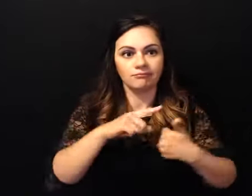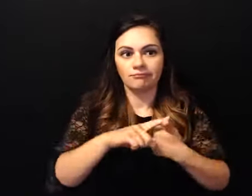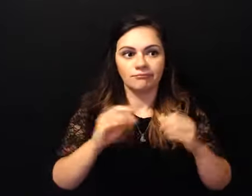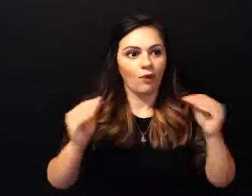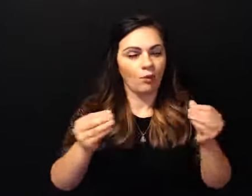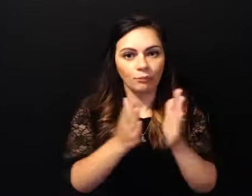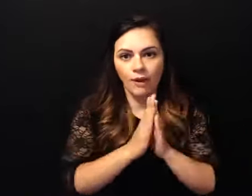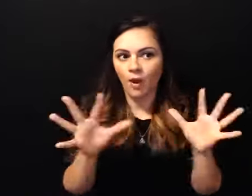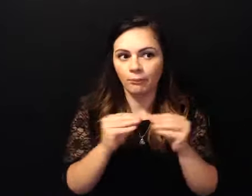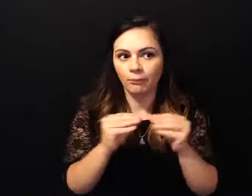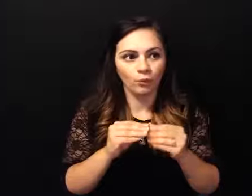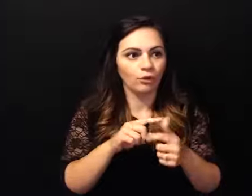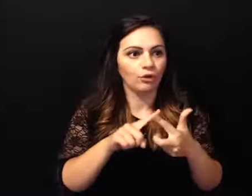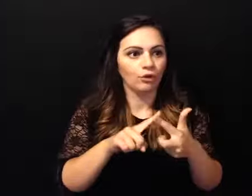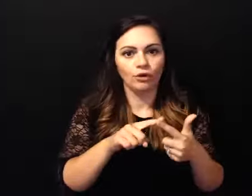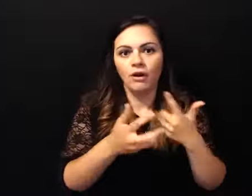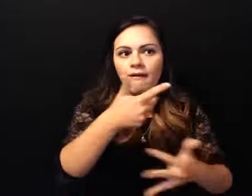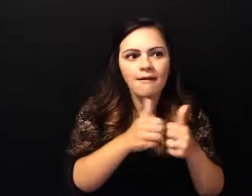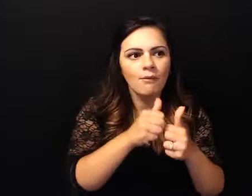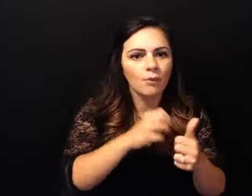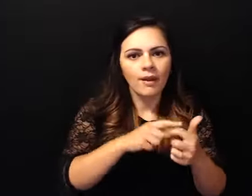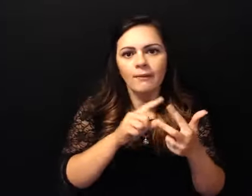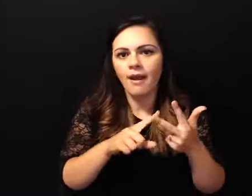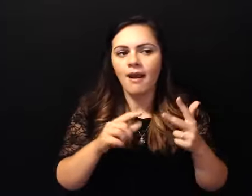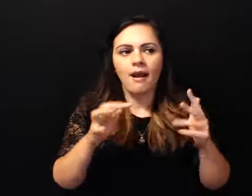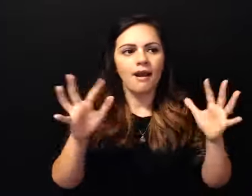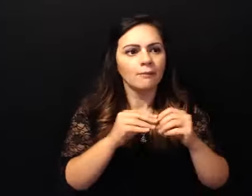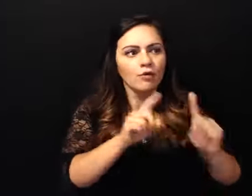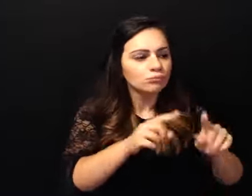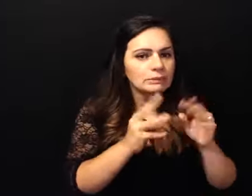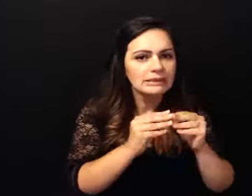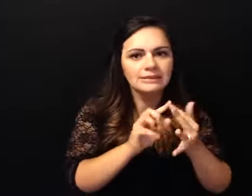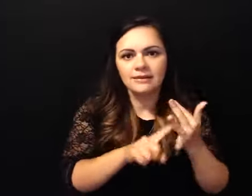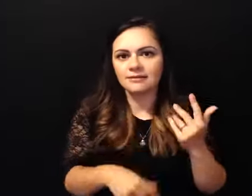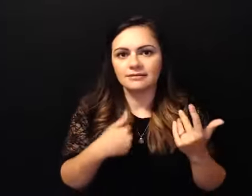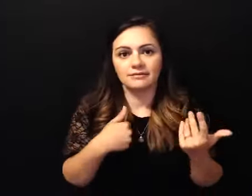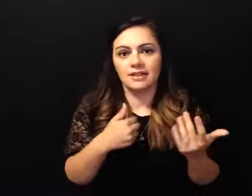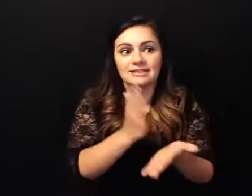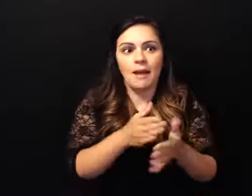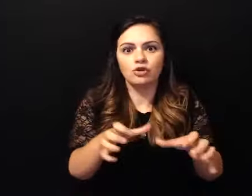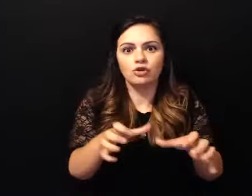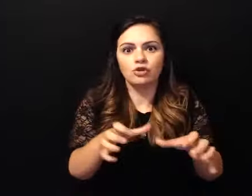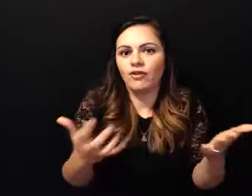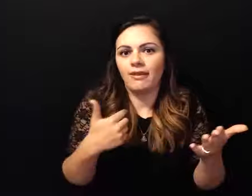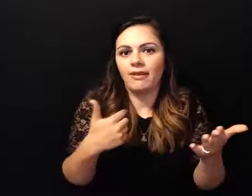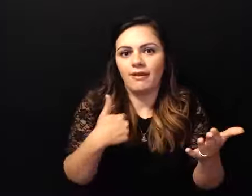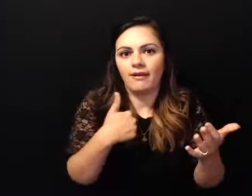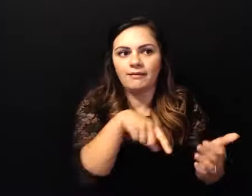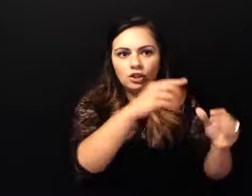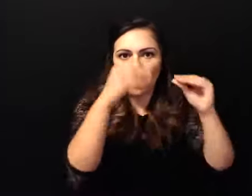women i wasn't doing any of those things that you had taught me to do in the very beginning and of course i drank of course i drank uh when it was presented to